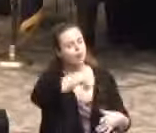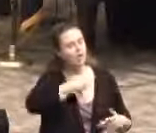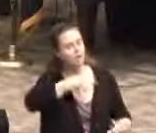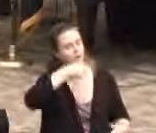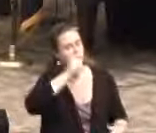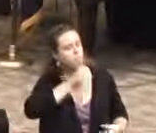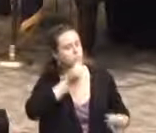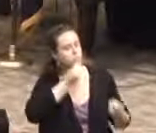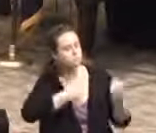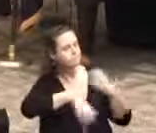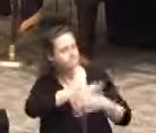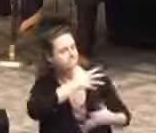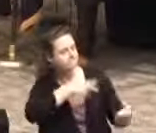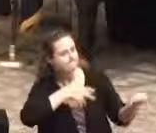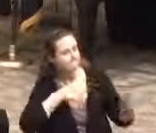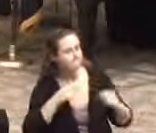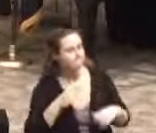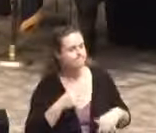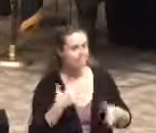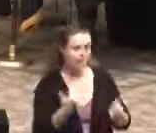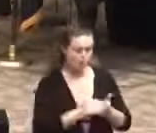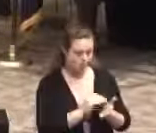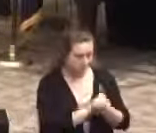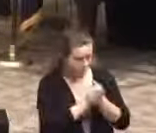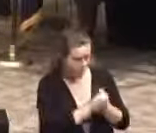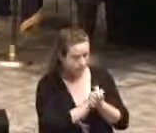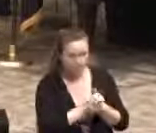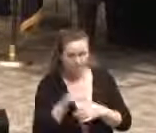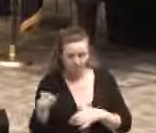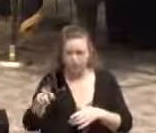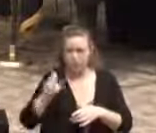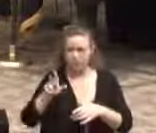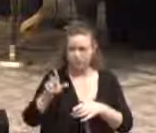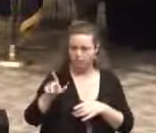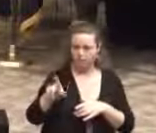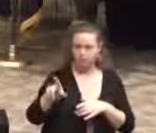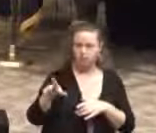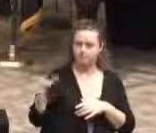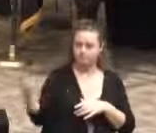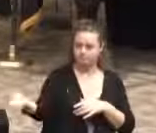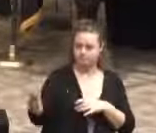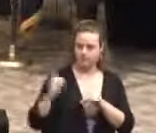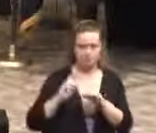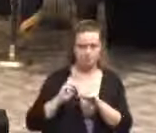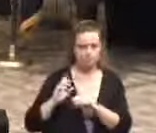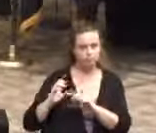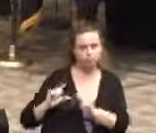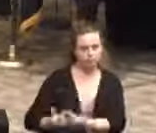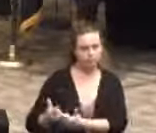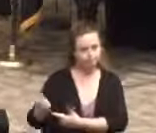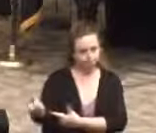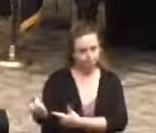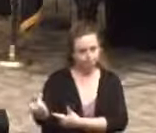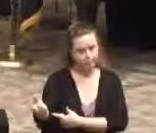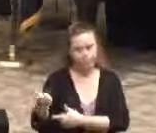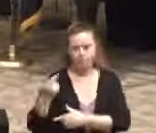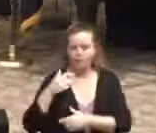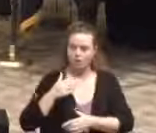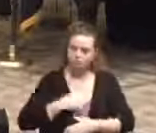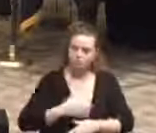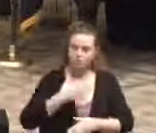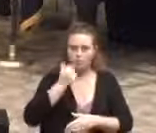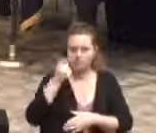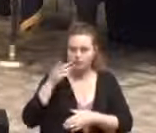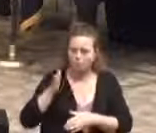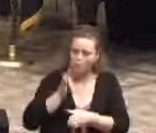refreshments in the lobby. I do again congratulate the 123rd and wish you all the best in your career with the Department of